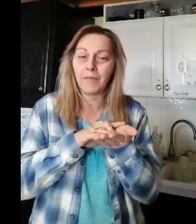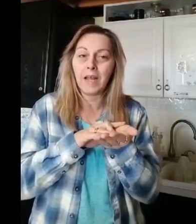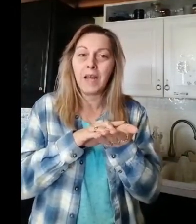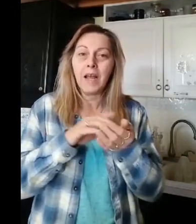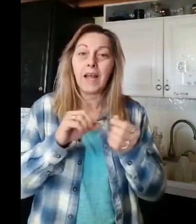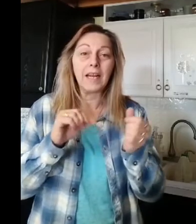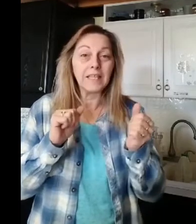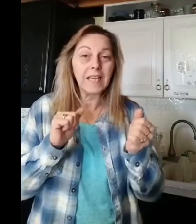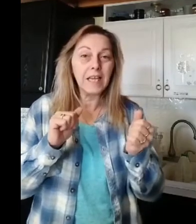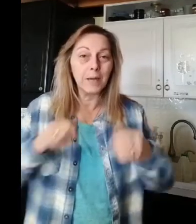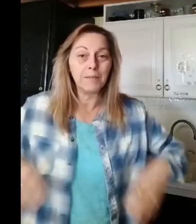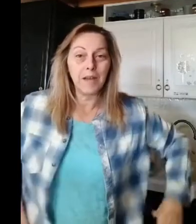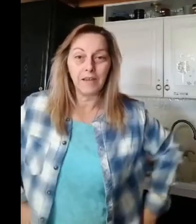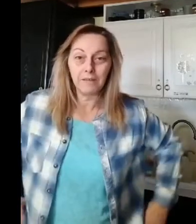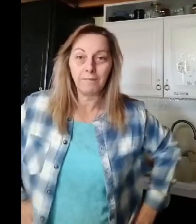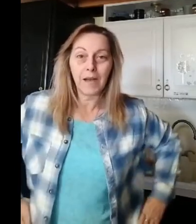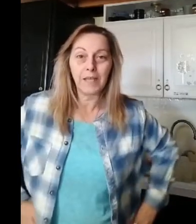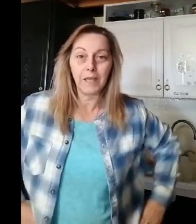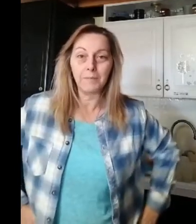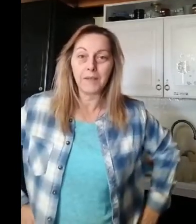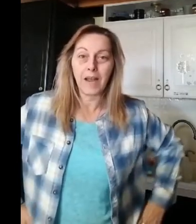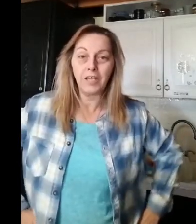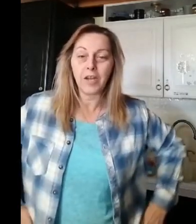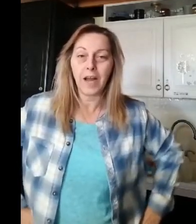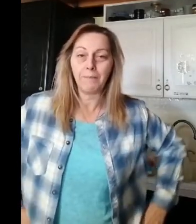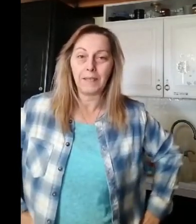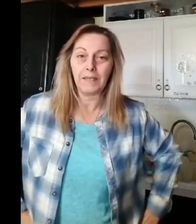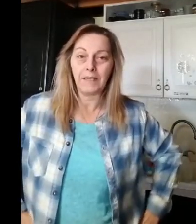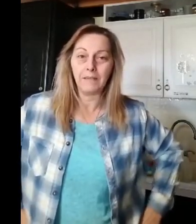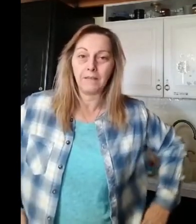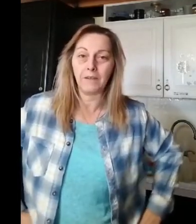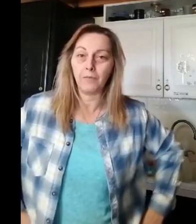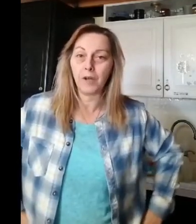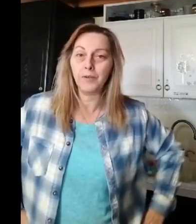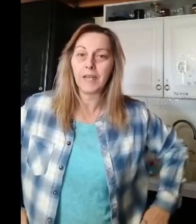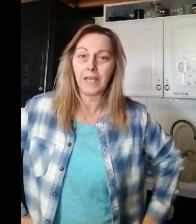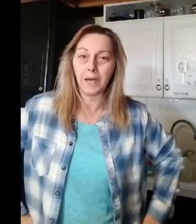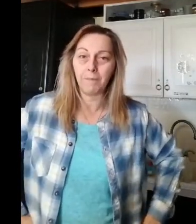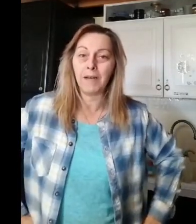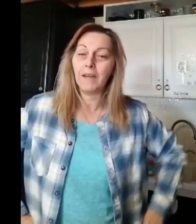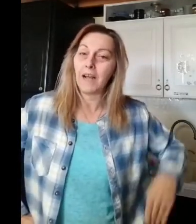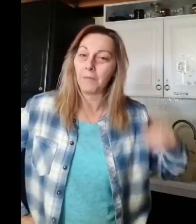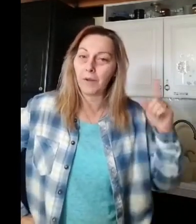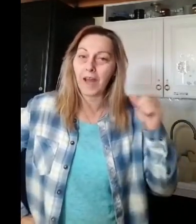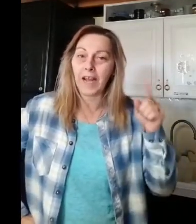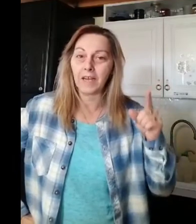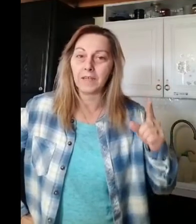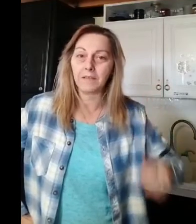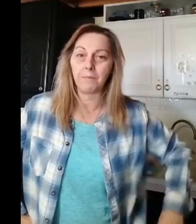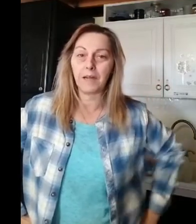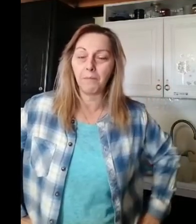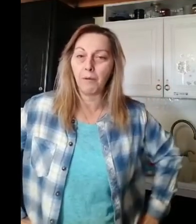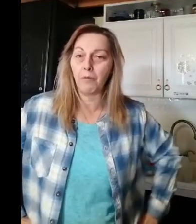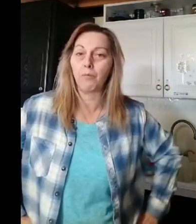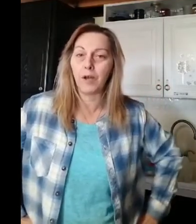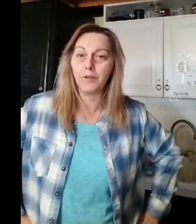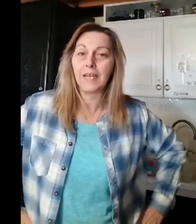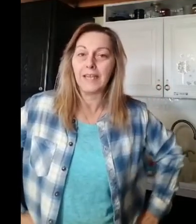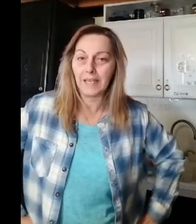And it's hips, like my hips, H-I-P, rose hip. And with an S, they make it plural, rose hips.